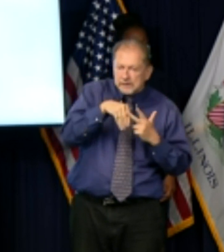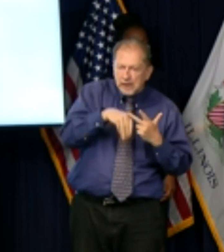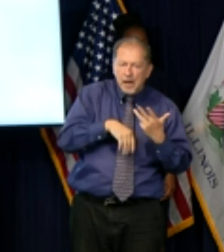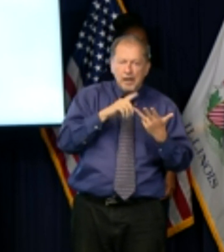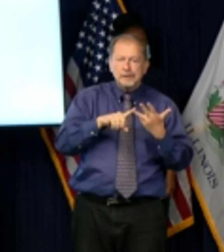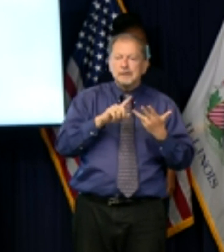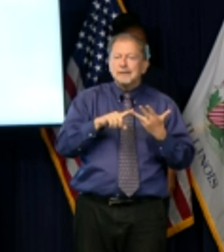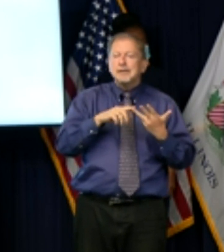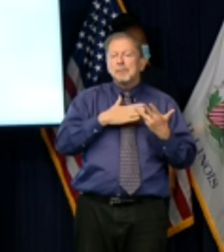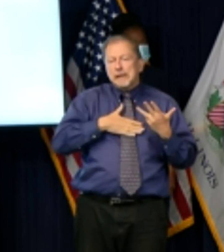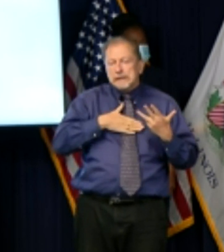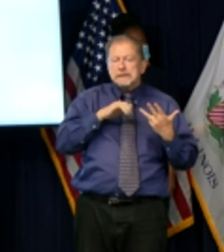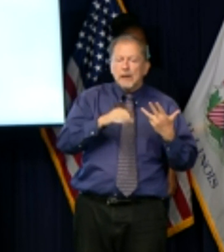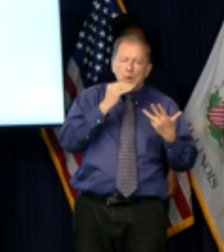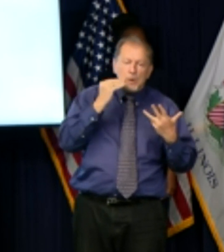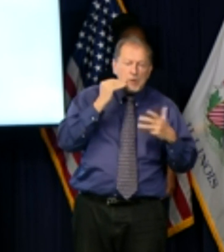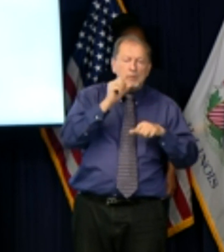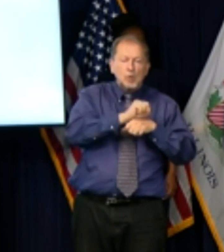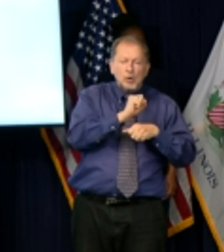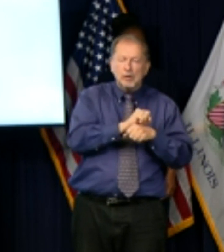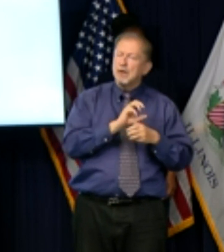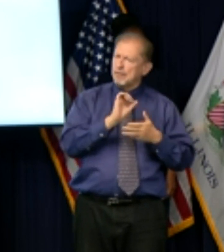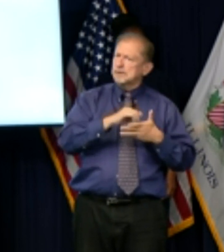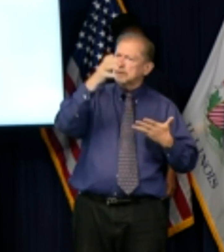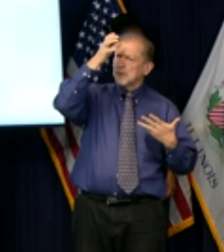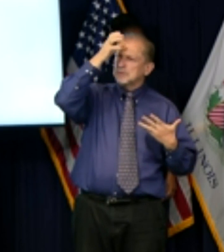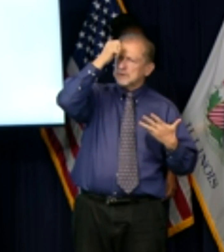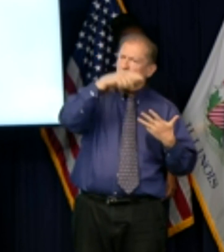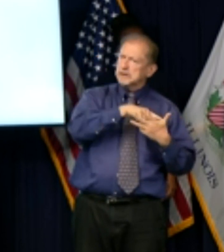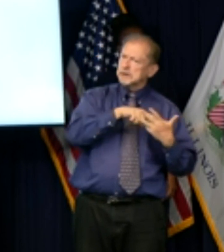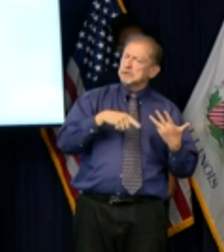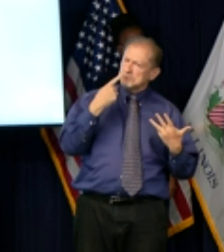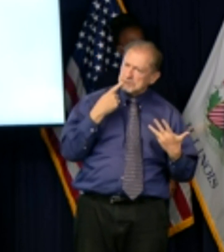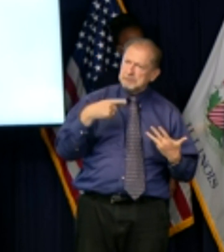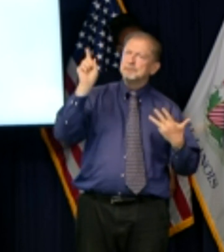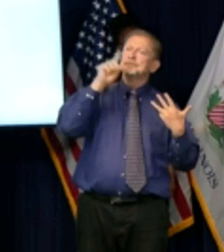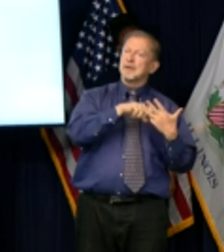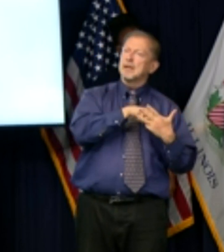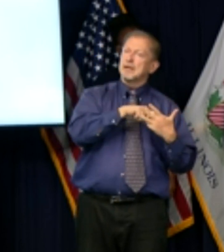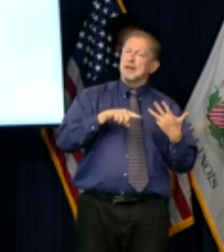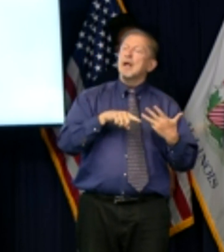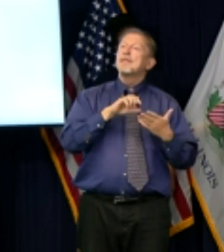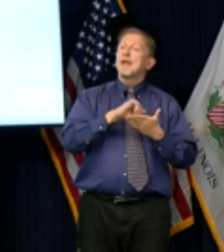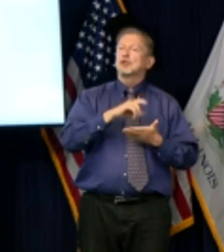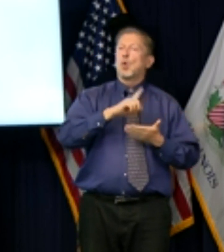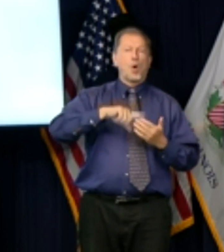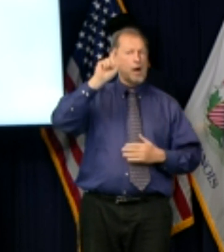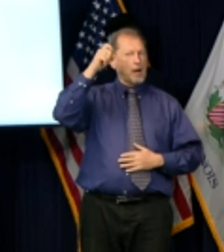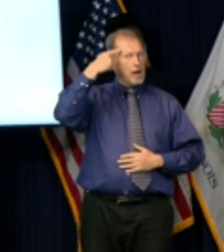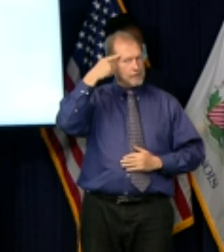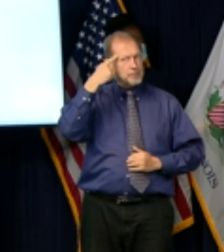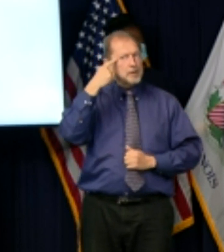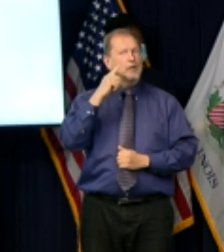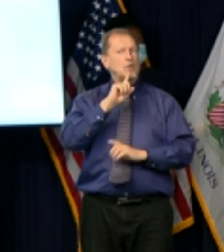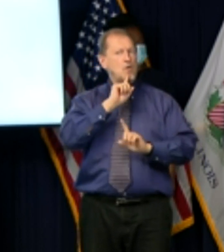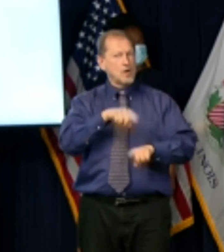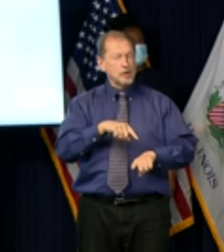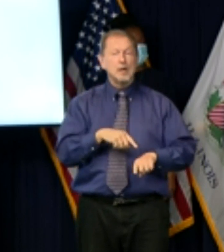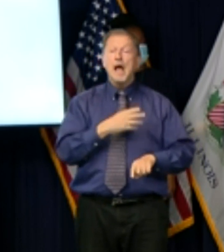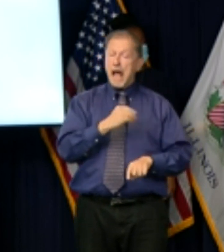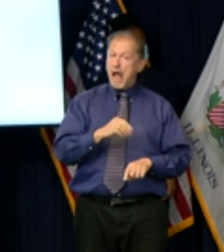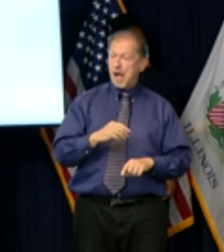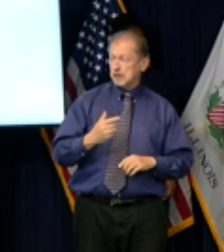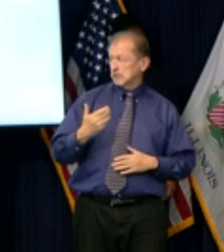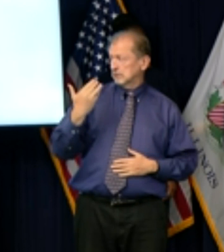home these are common sense measures and they work because we were able to bring down our positivity rate